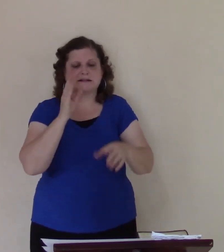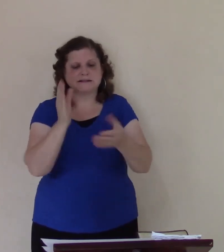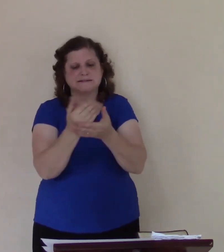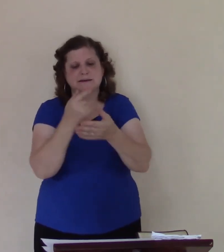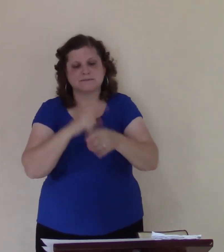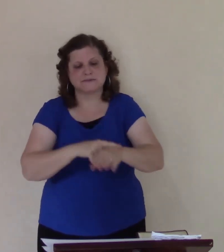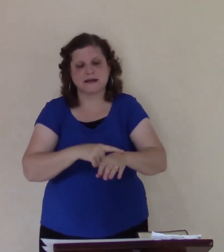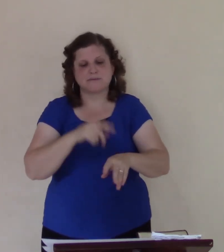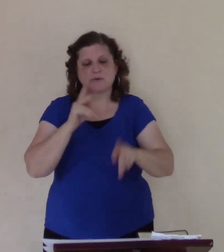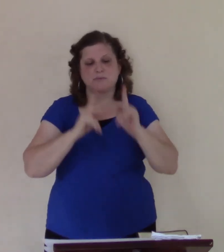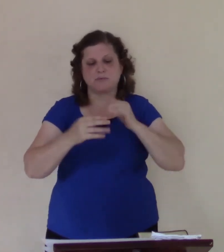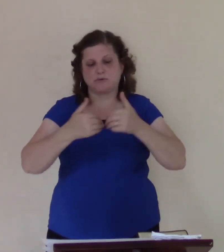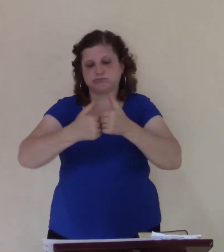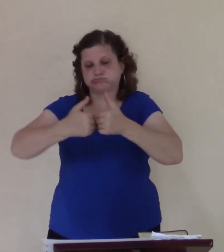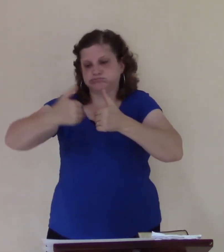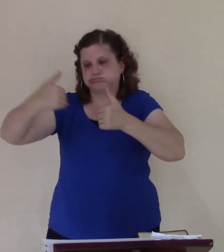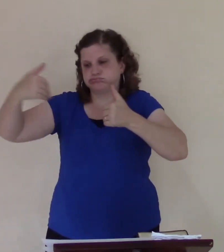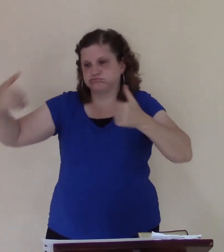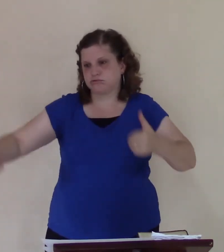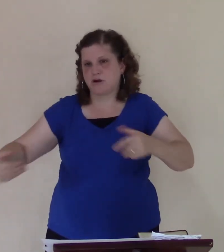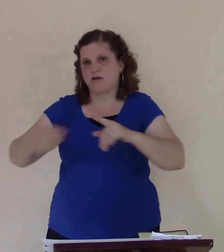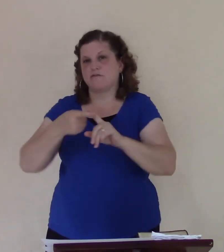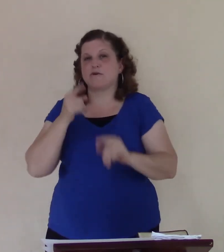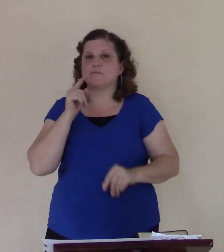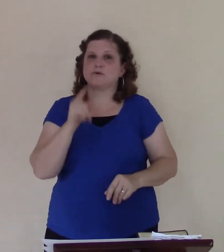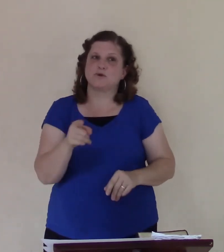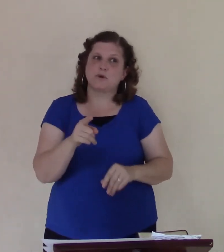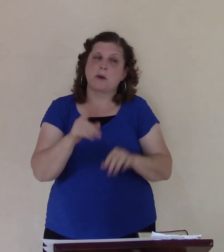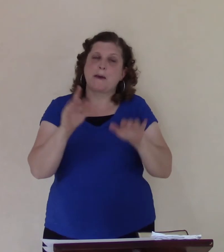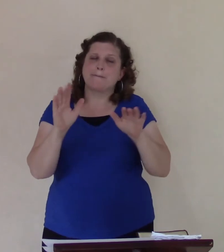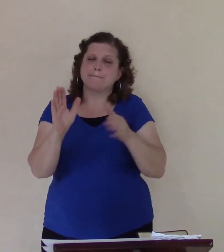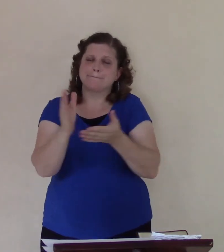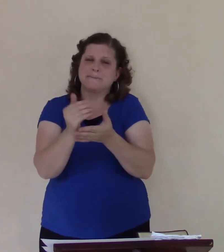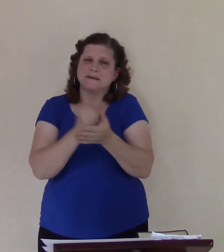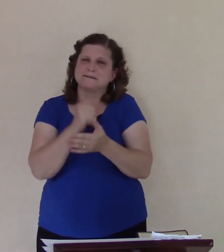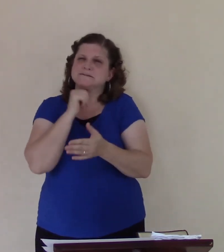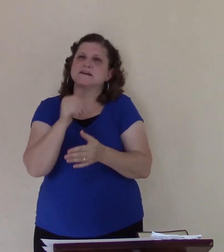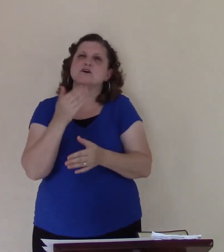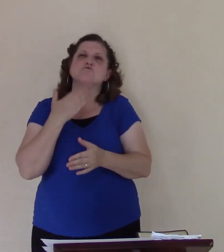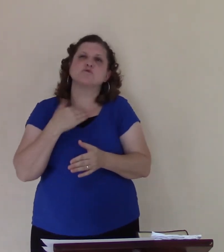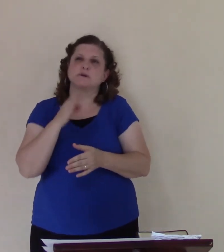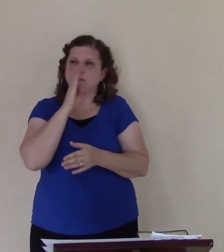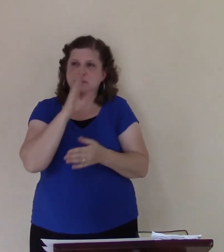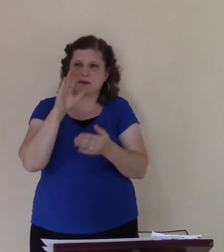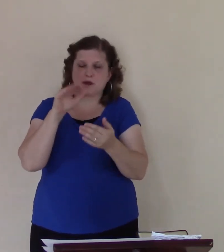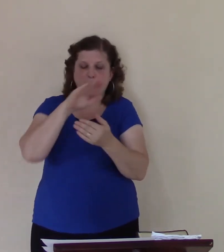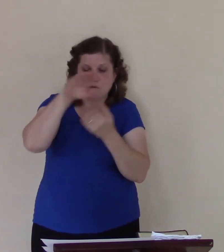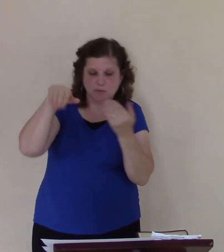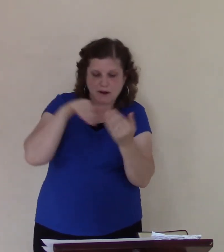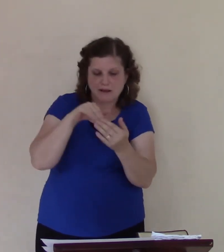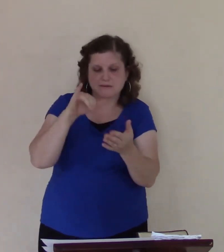because they don't want to be around that type of attitude. People feel sorry for themselves.